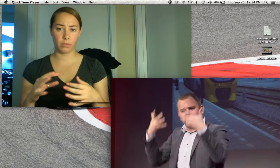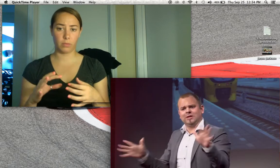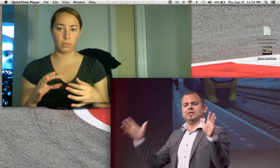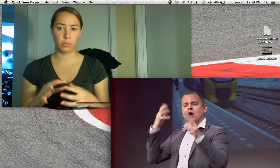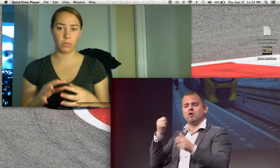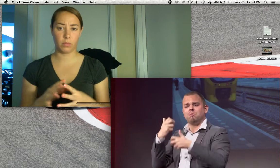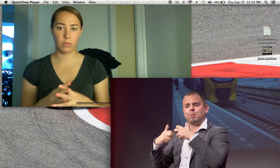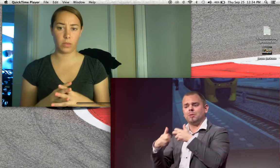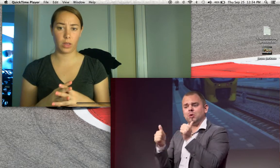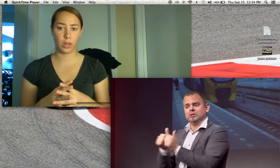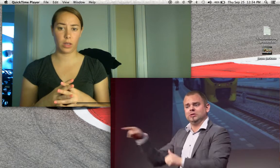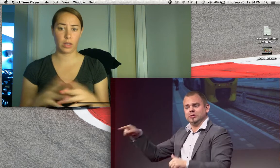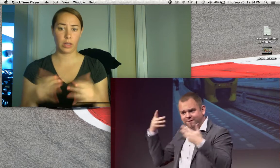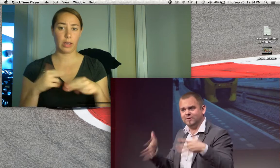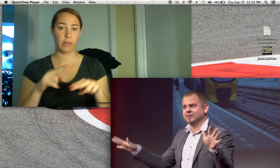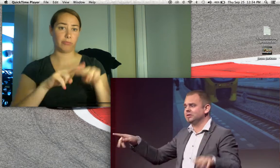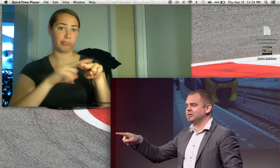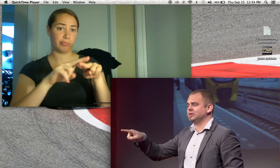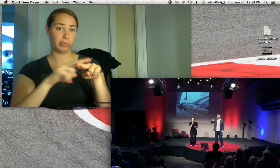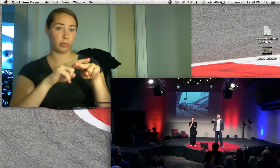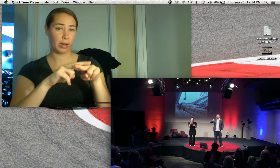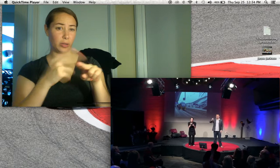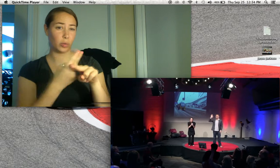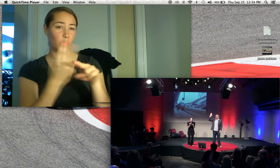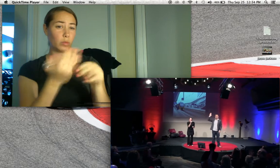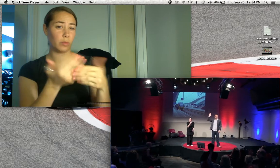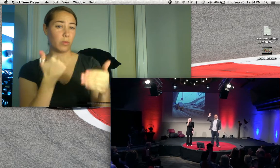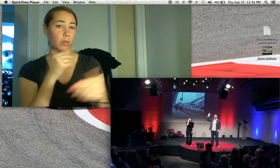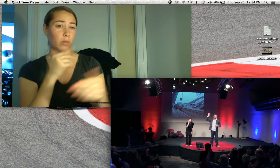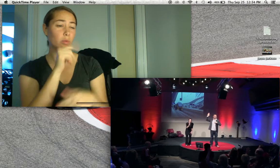Company, who's ever had any problems with them while travelling?